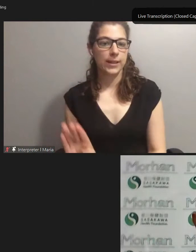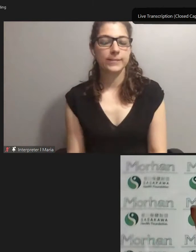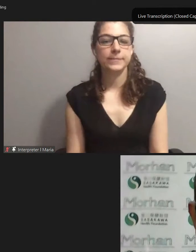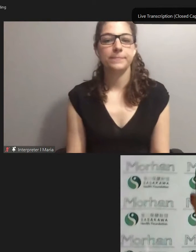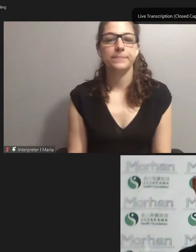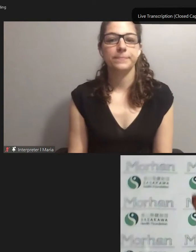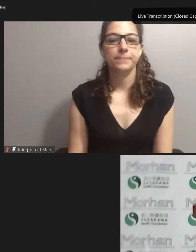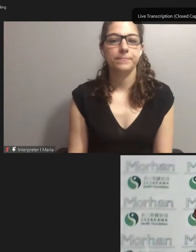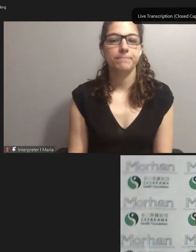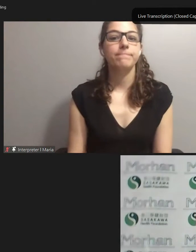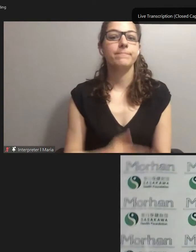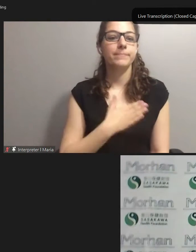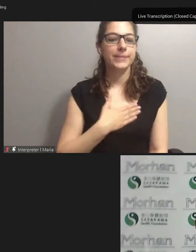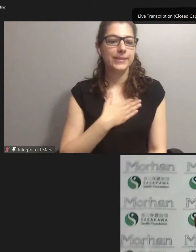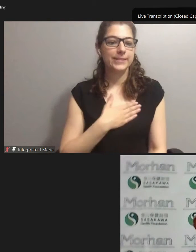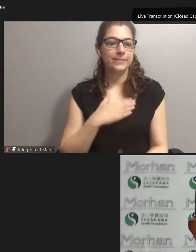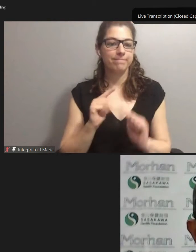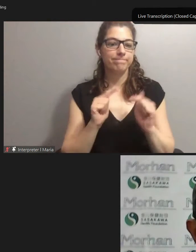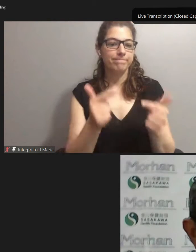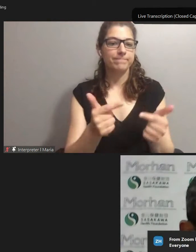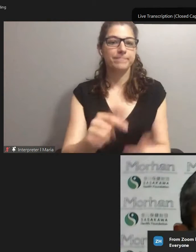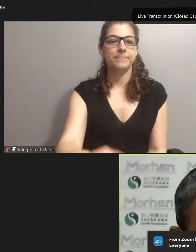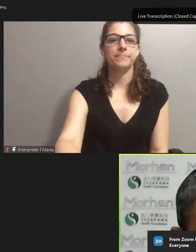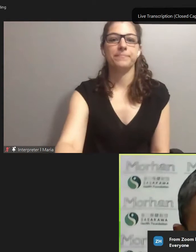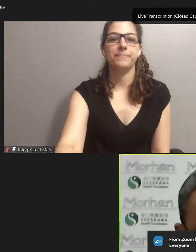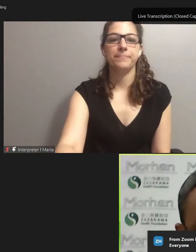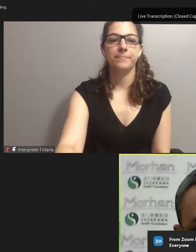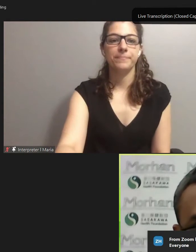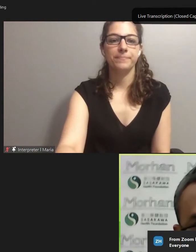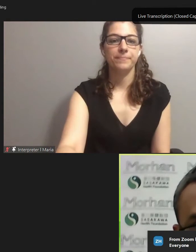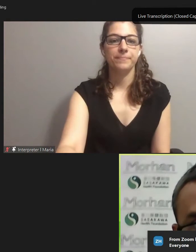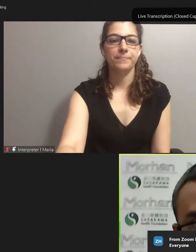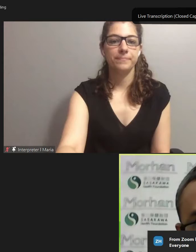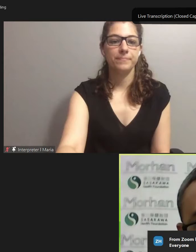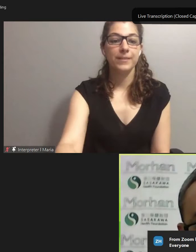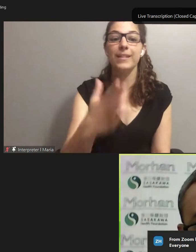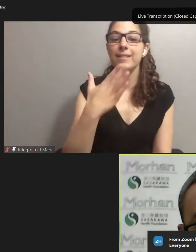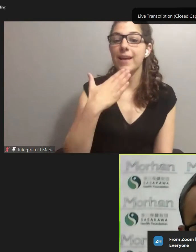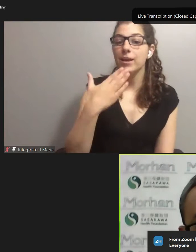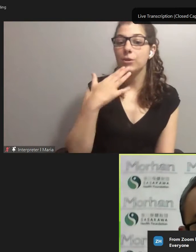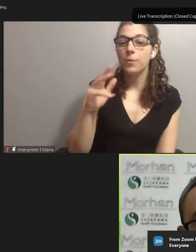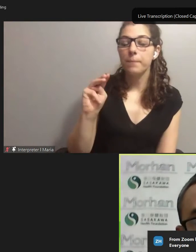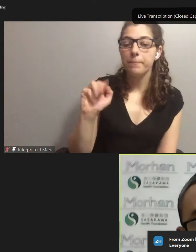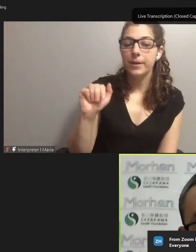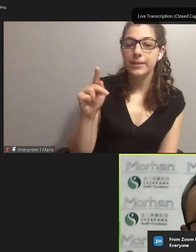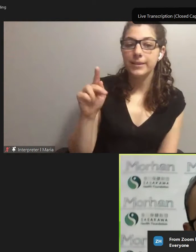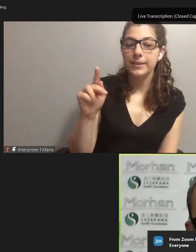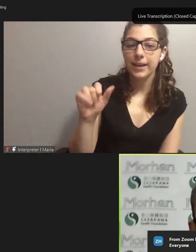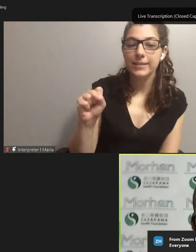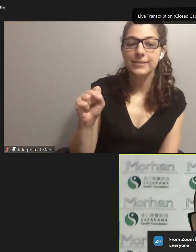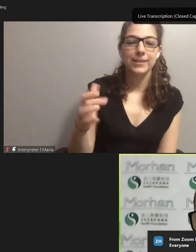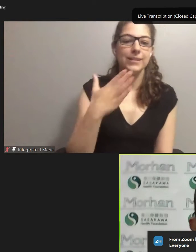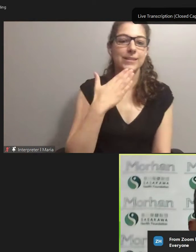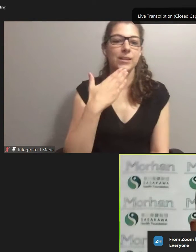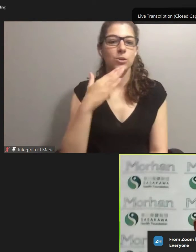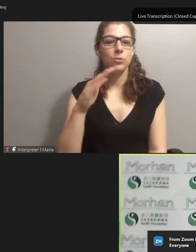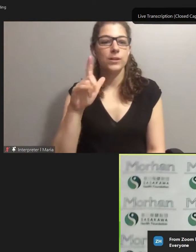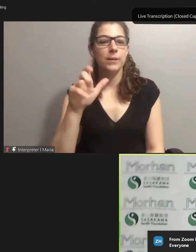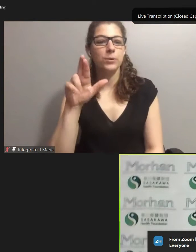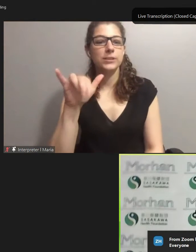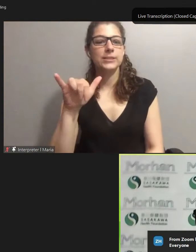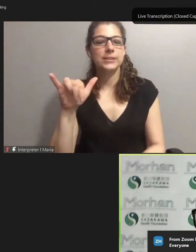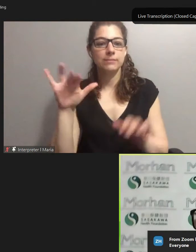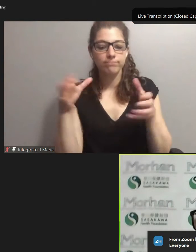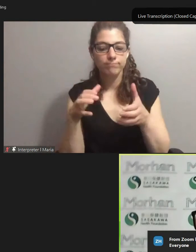Please, Faustino. Thank you, Matthias. Thank you, the leprous mission, for this opportunity.